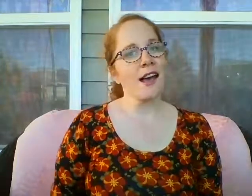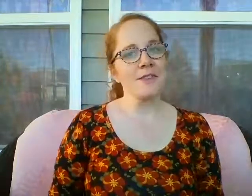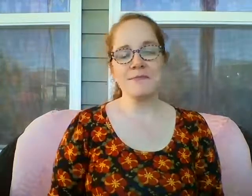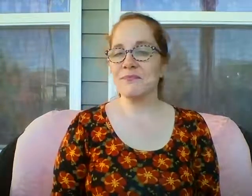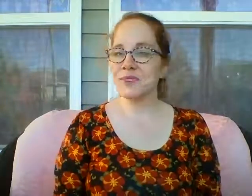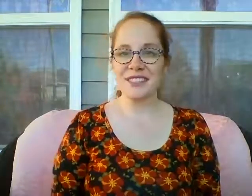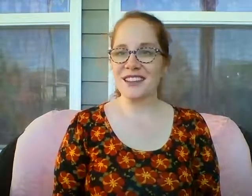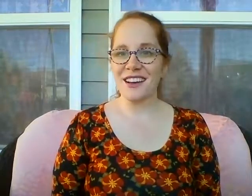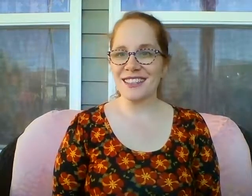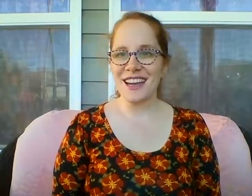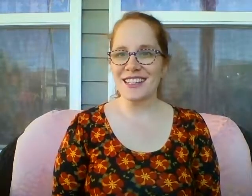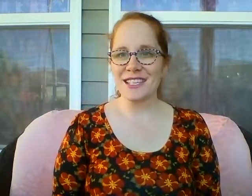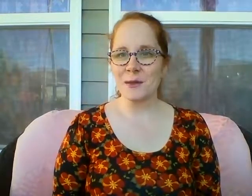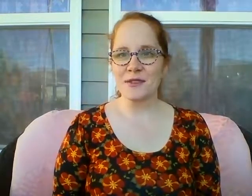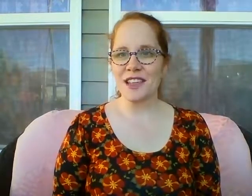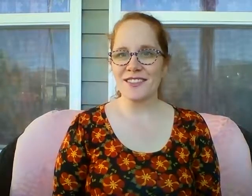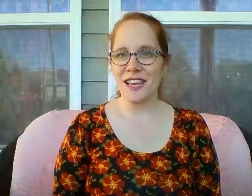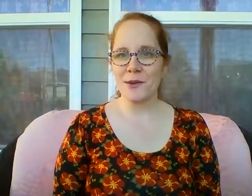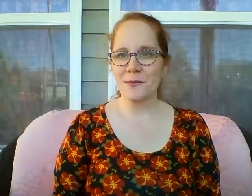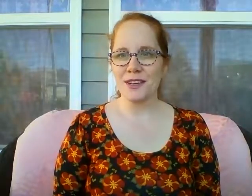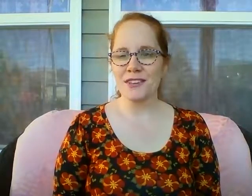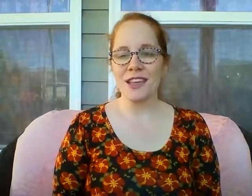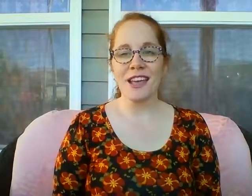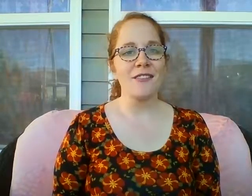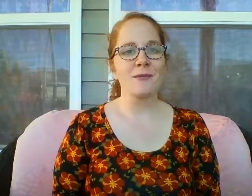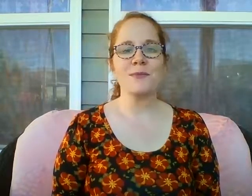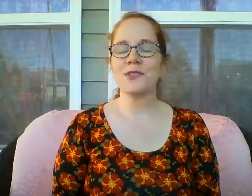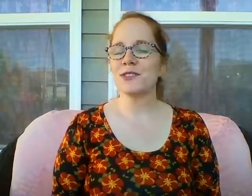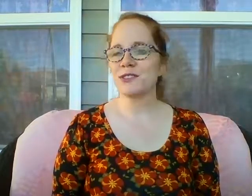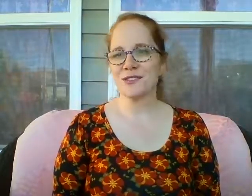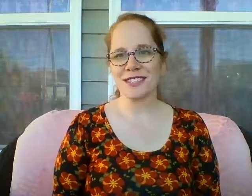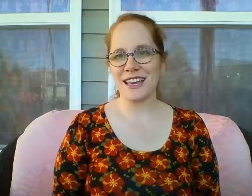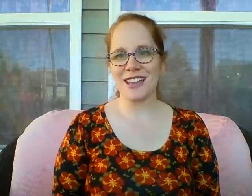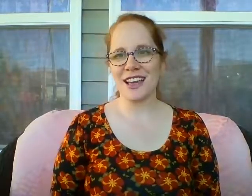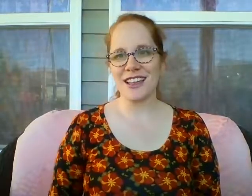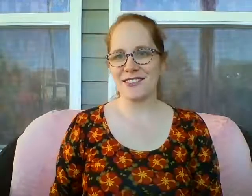please contact us. We would love to help you. Have a beautiful day. I love you.